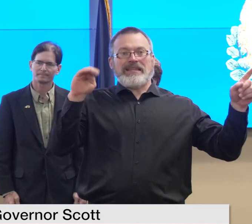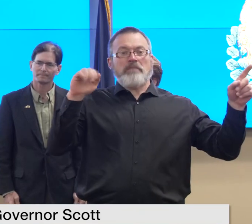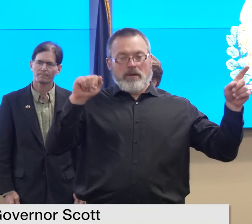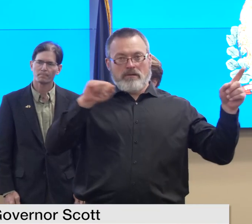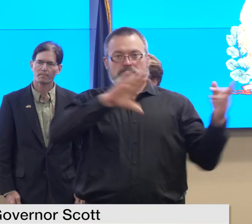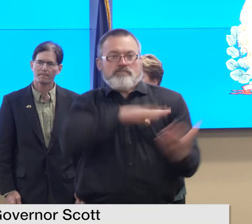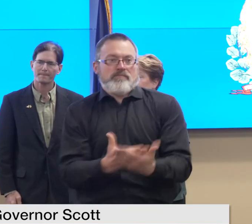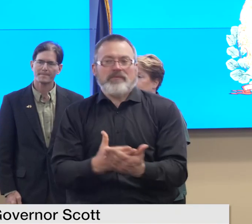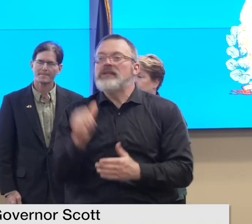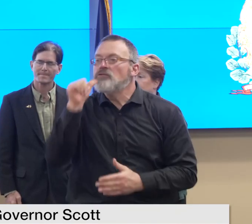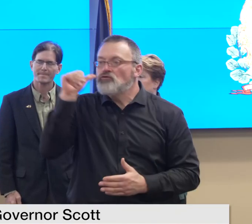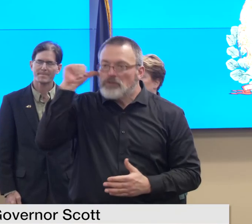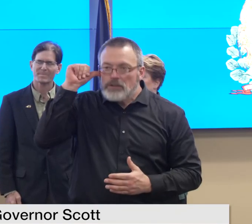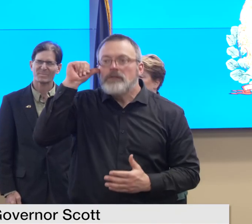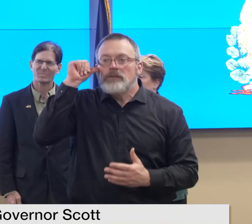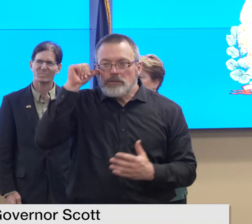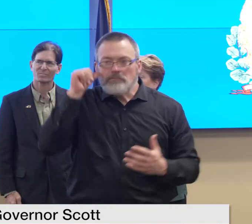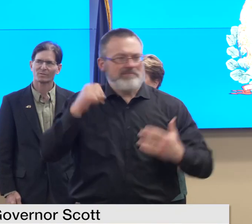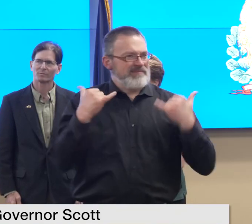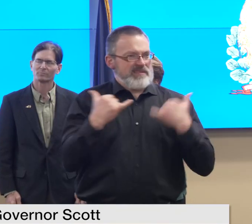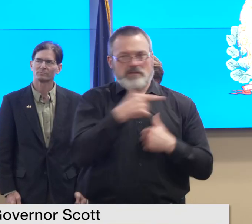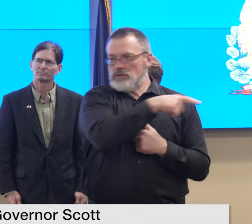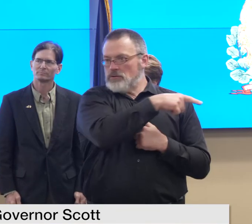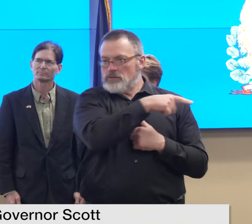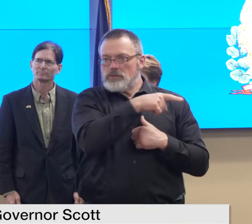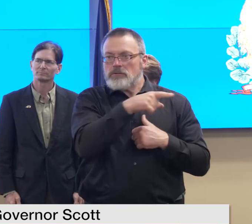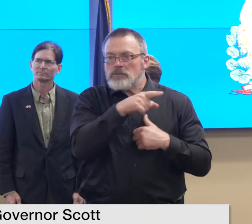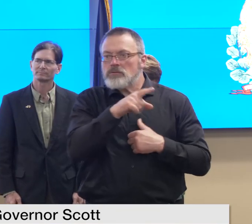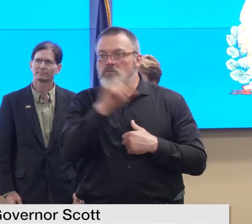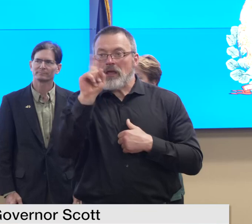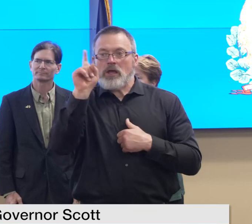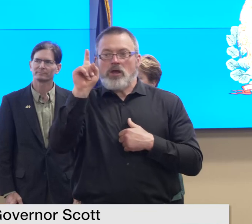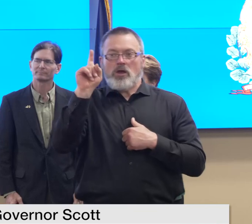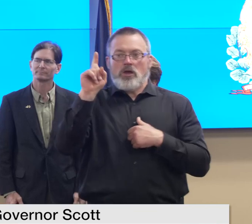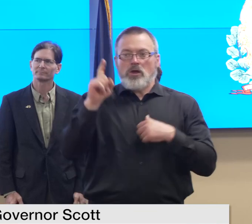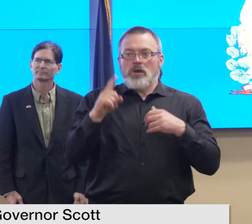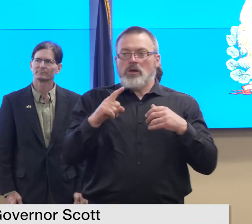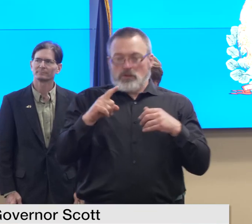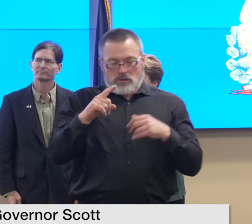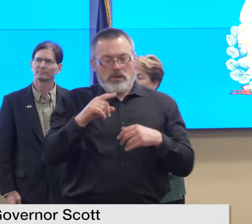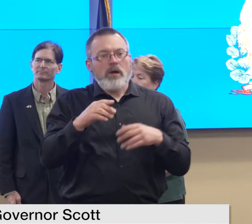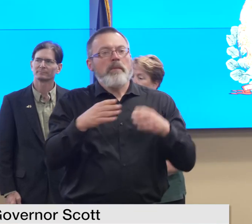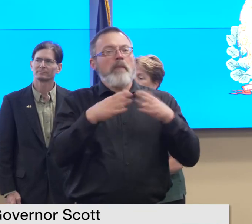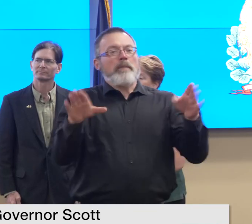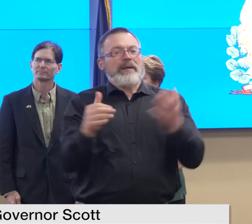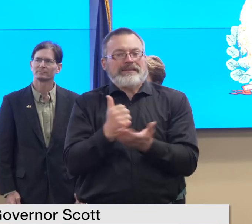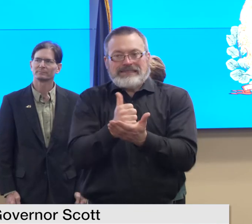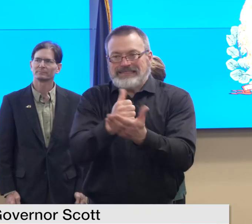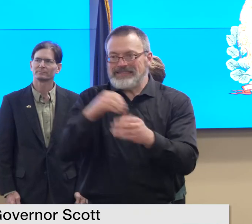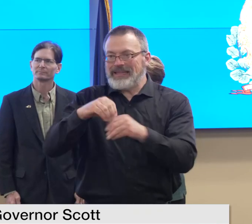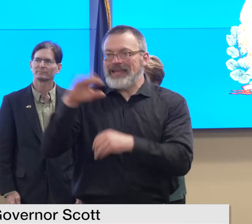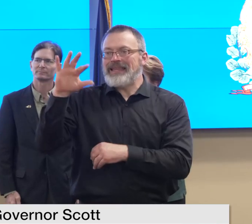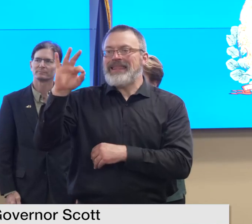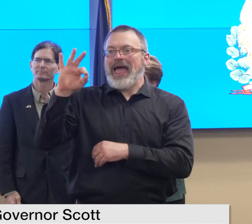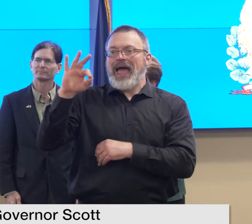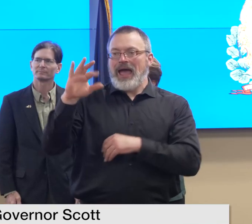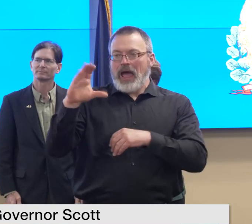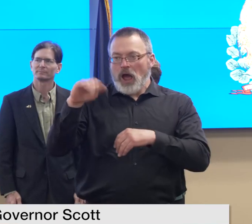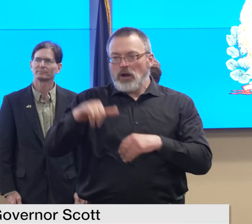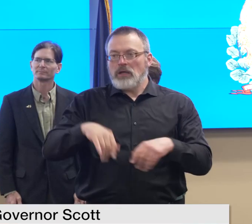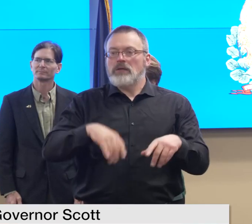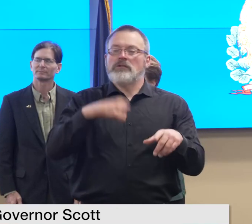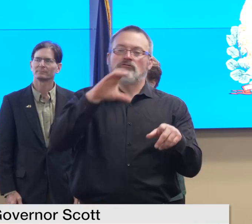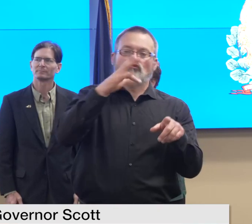on those assessments for public assistance in nine counties Addison Chittenden Essex Orleans